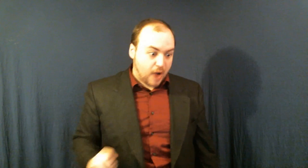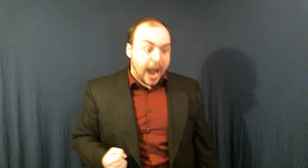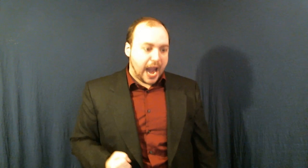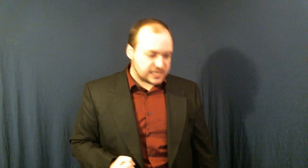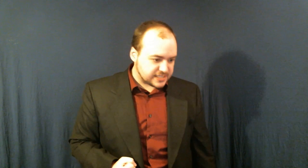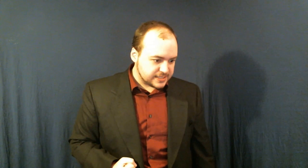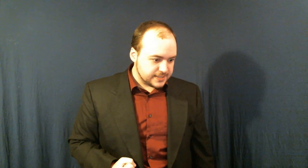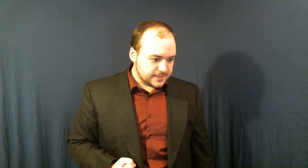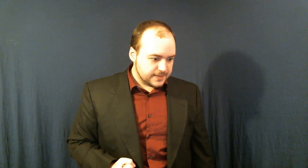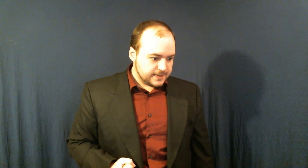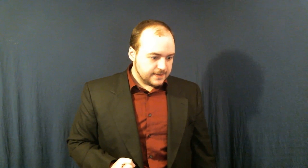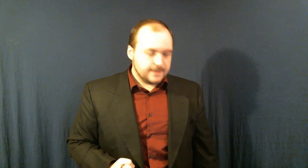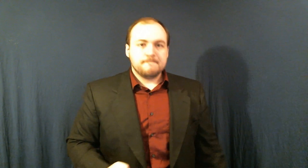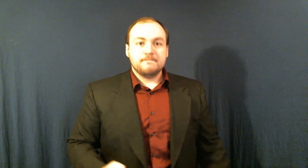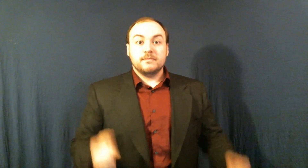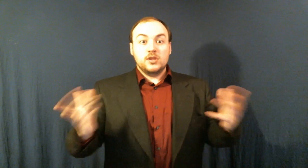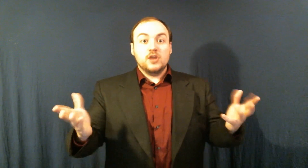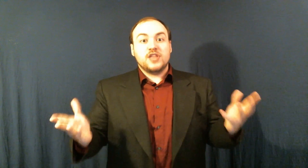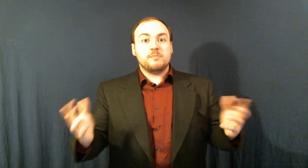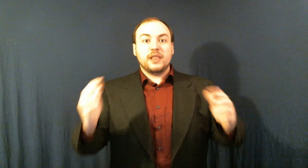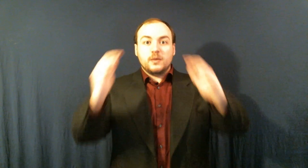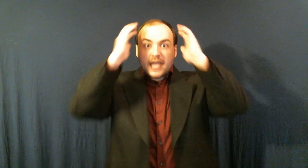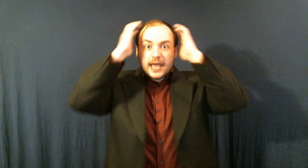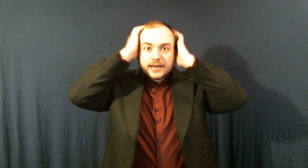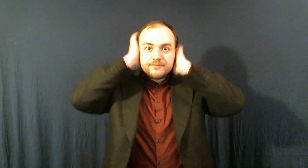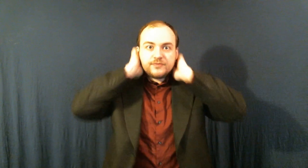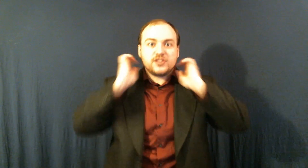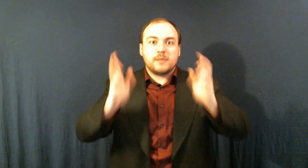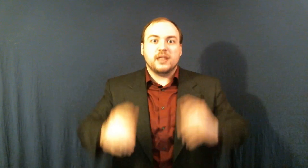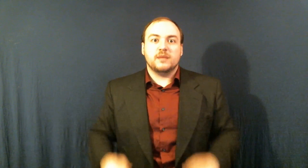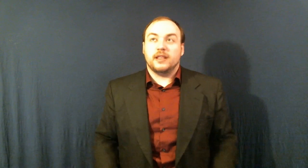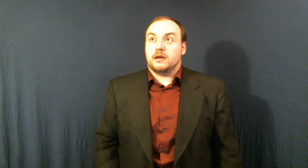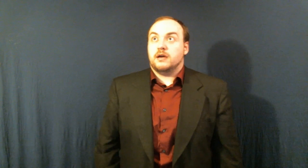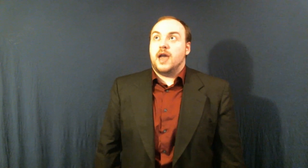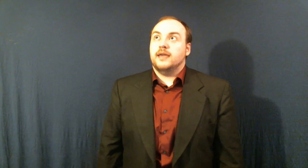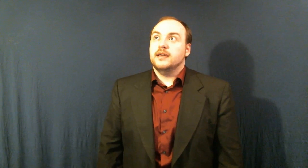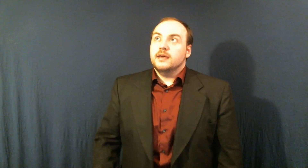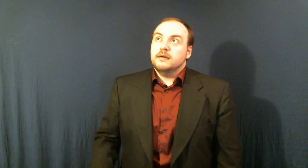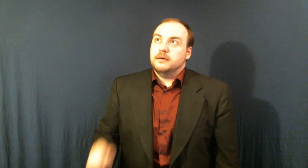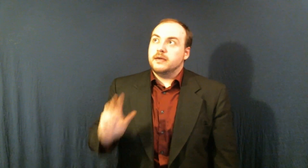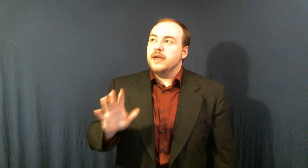your ass You'd think Billy would get it You'd think Billy would be like okay okay